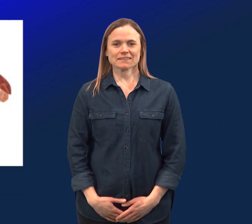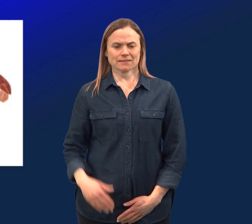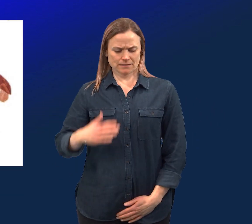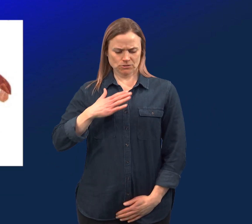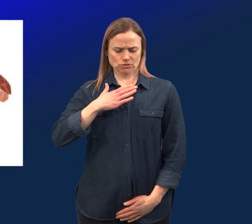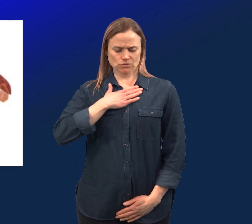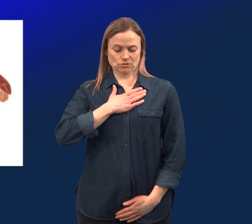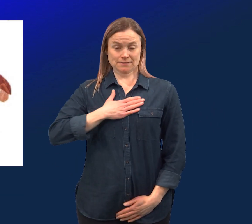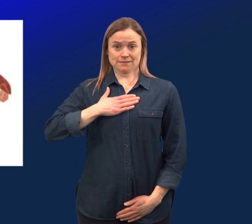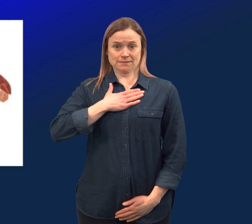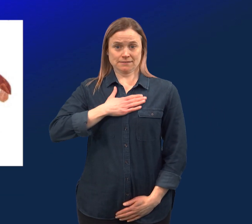Chest